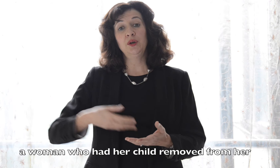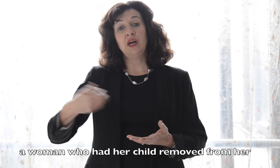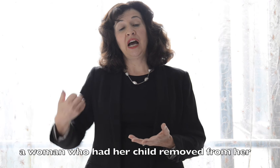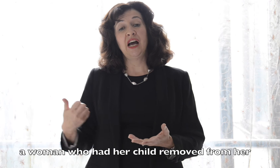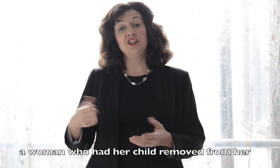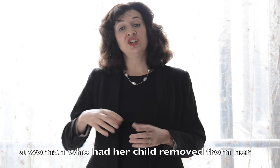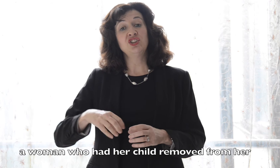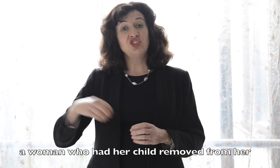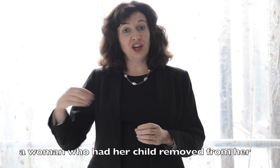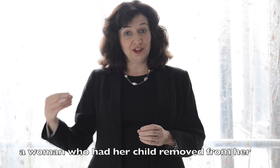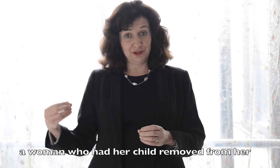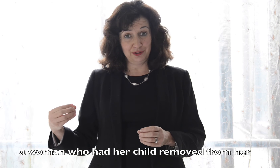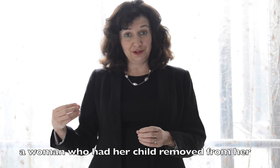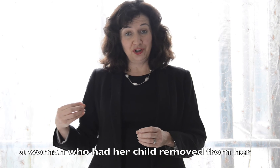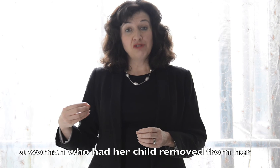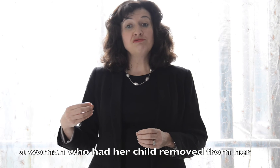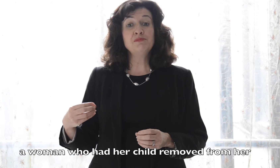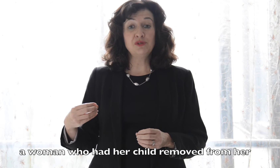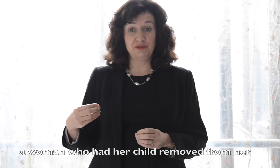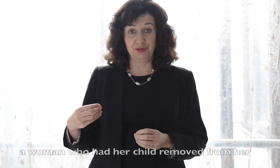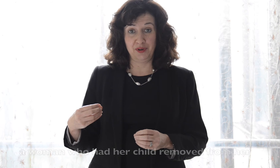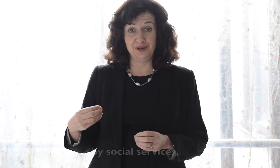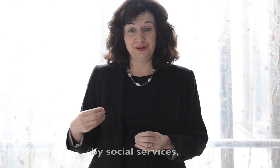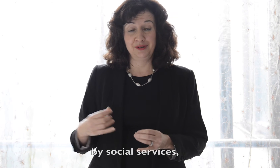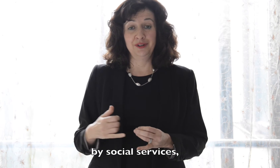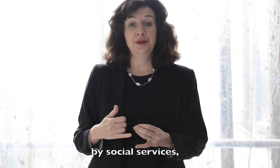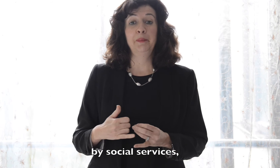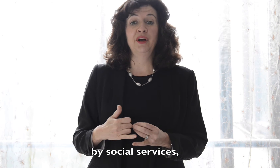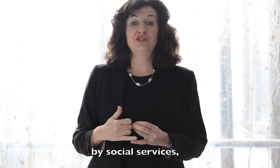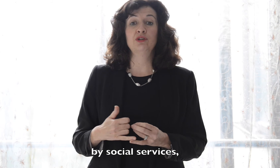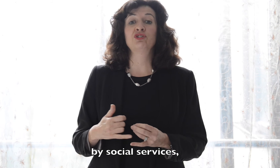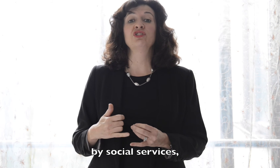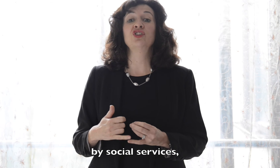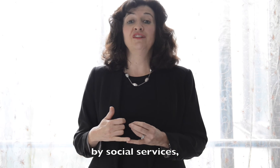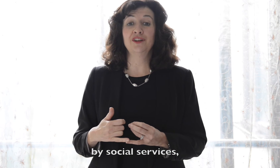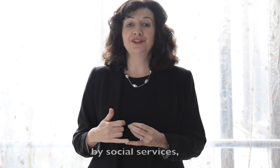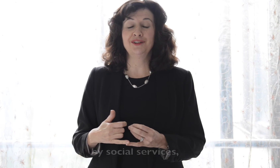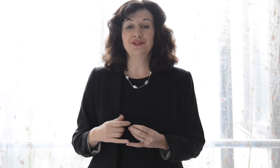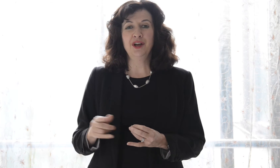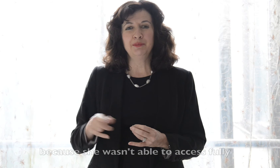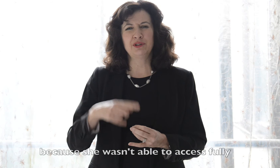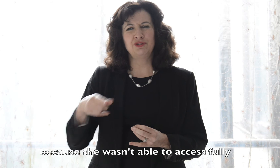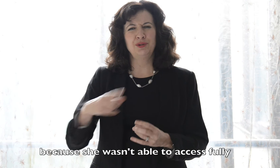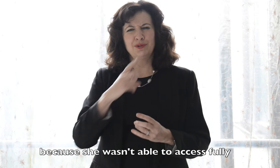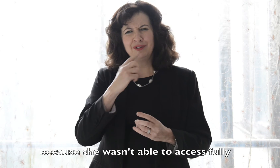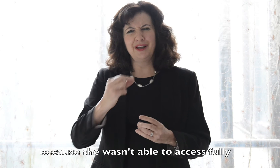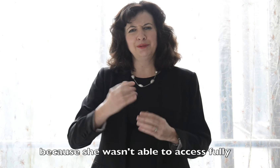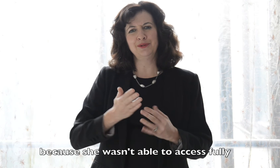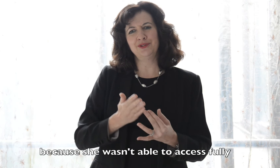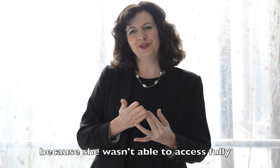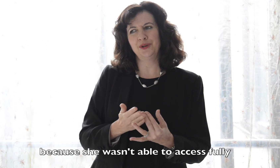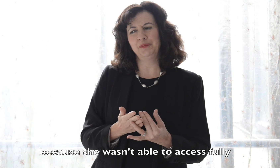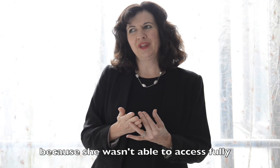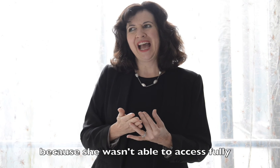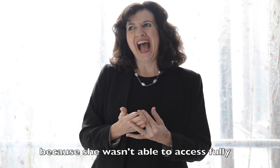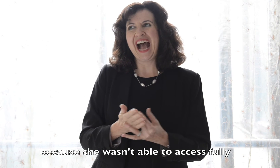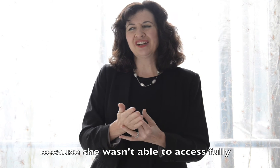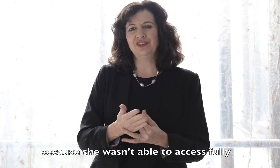had her child removed from her by social services because she wasn't able to access